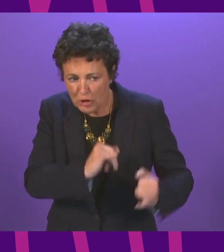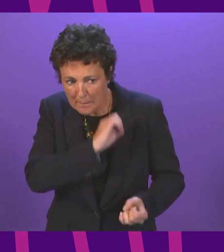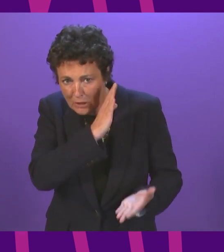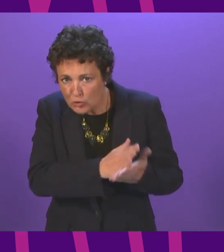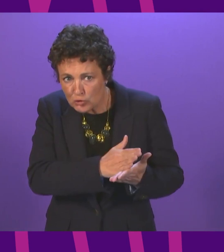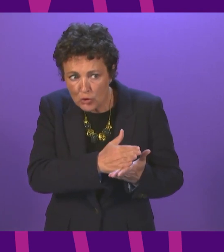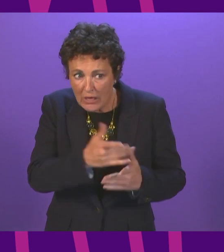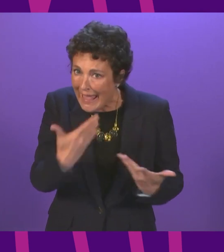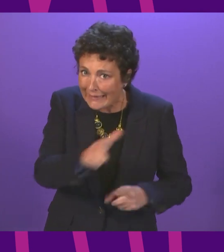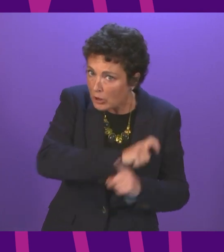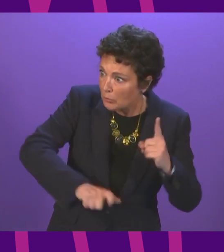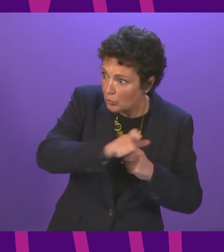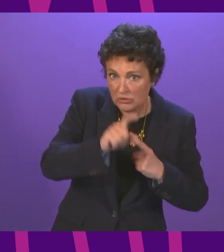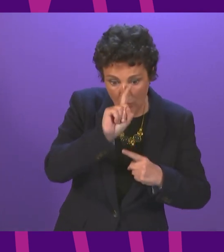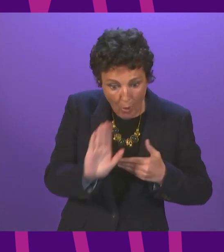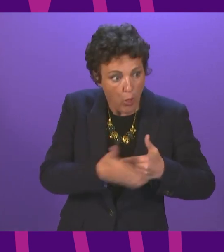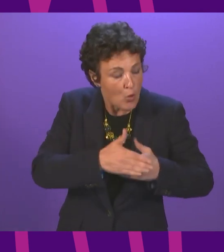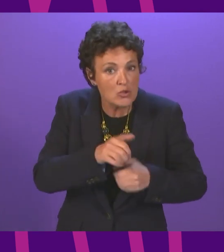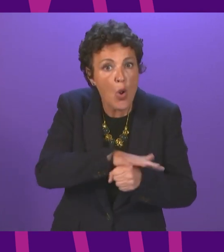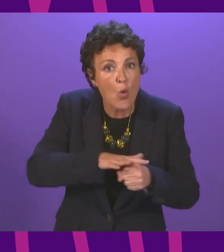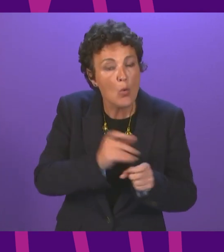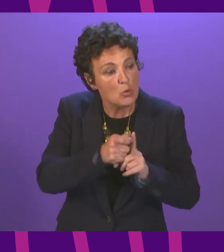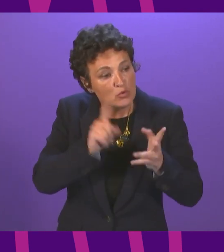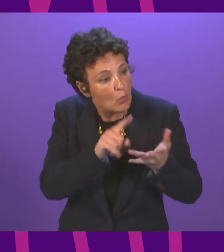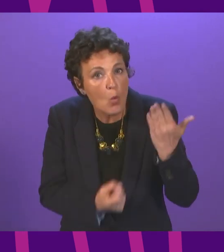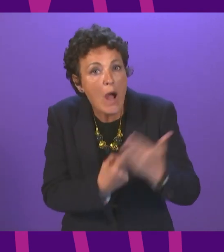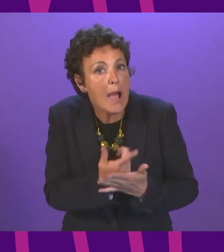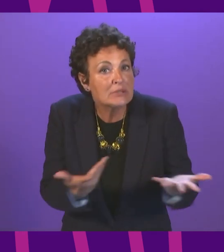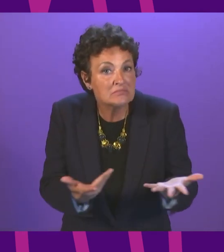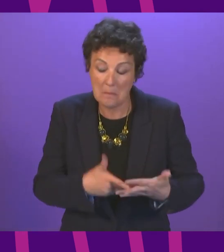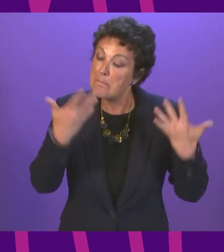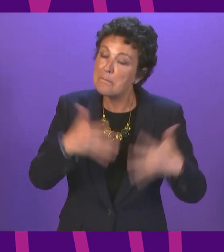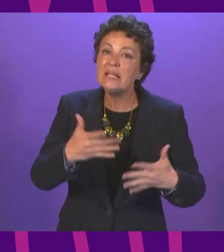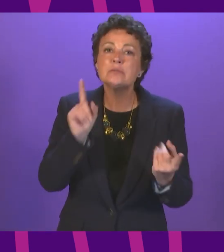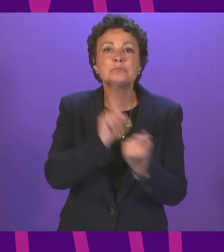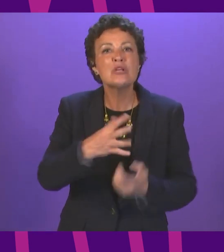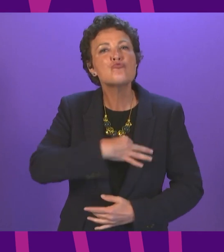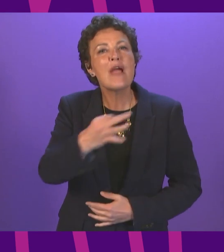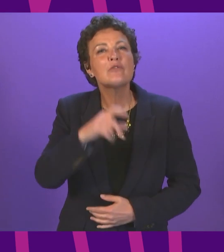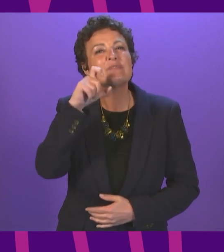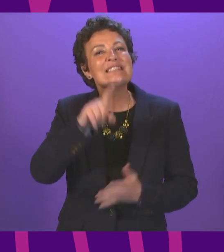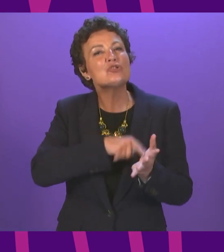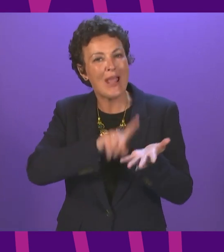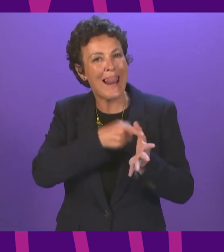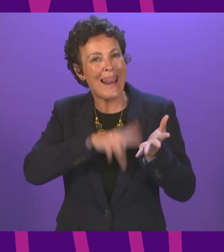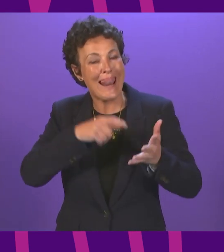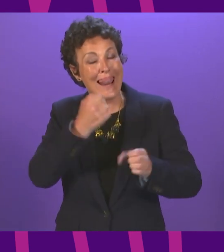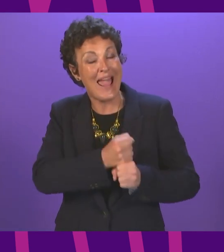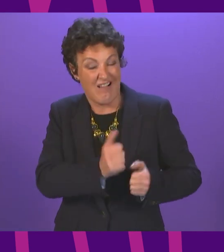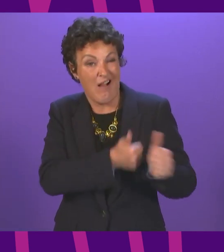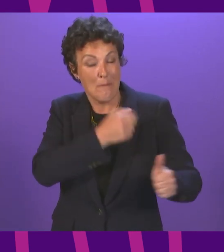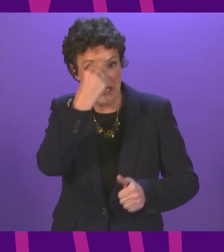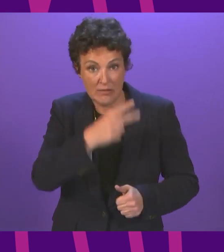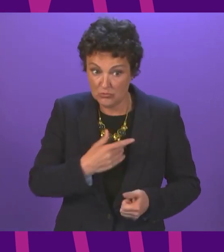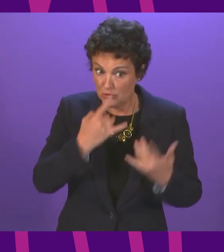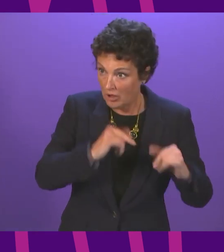to any community affected by closure. He also met representatives from CJ Lang and Sun to seek assurances around the remaining Post